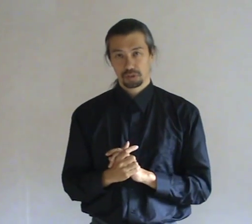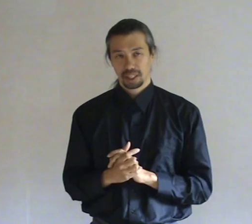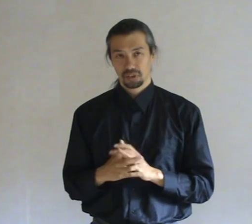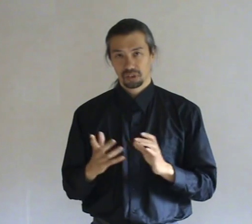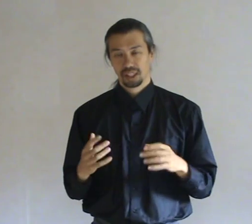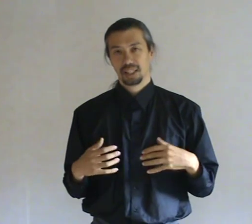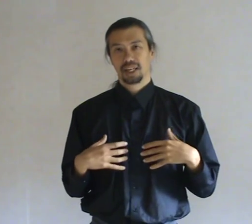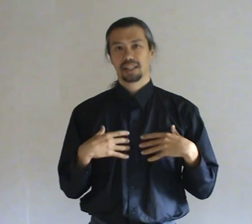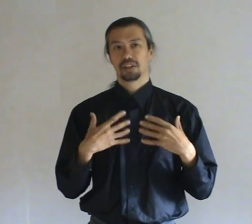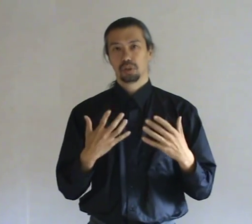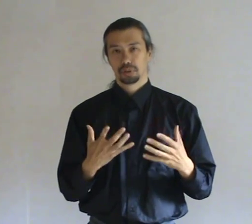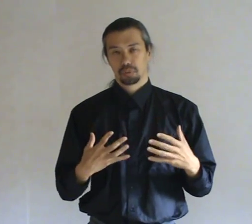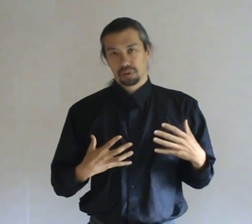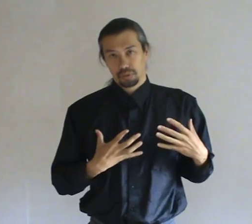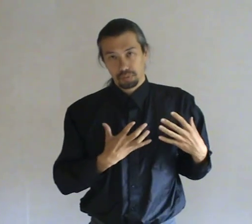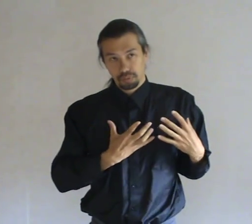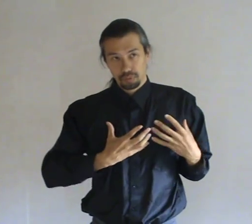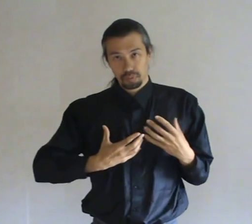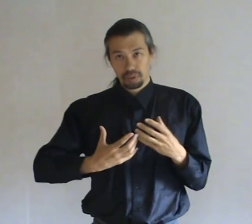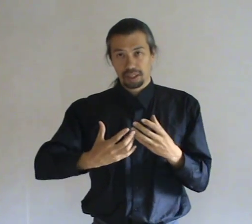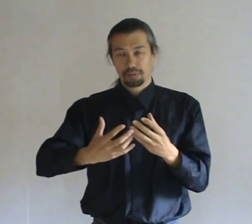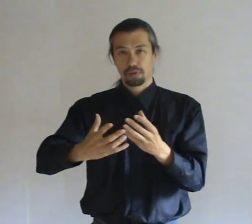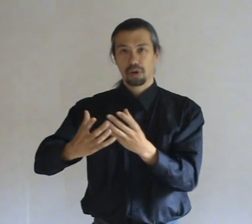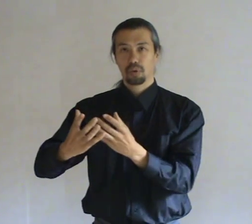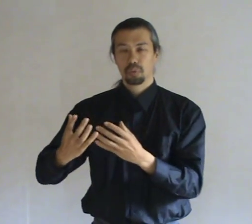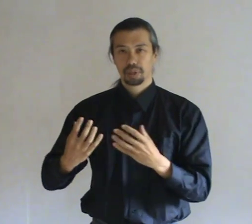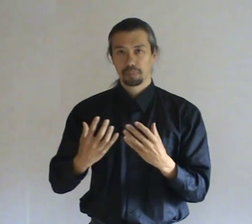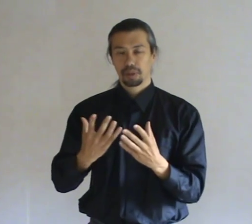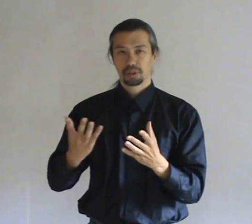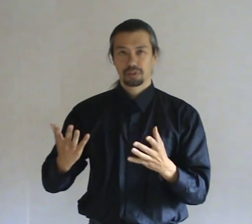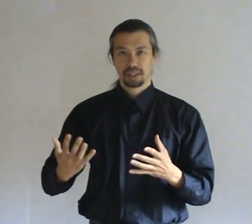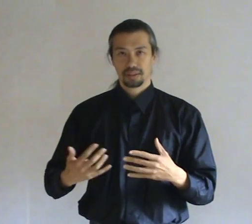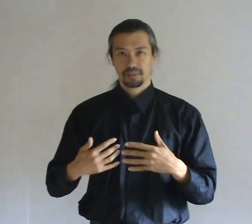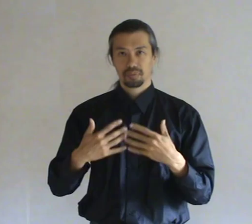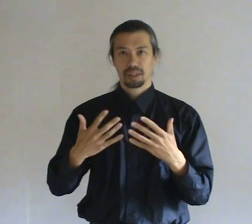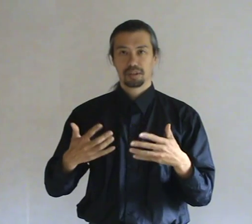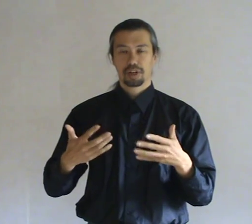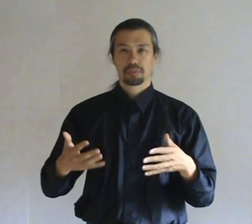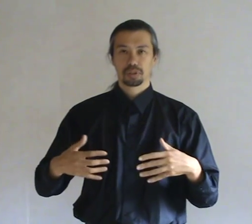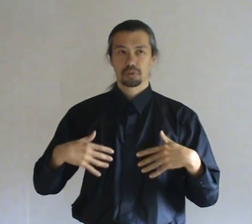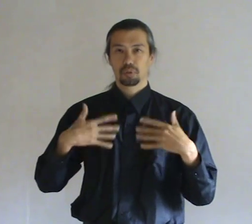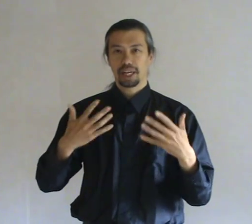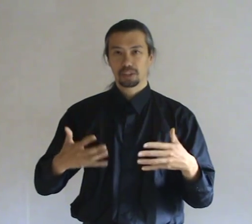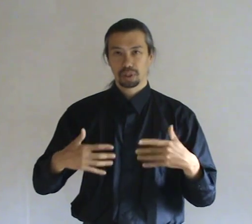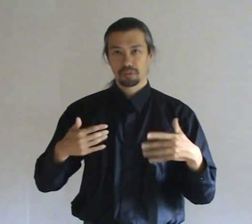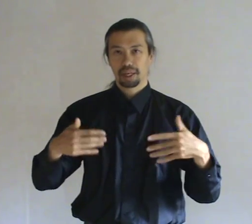space and then the human will flow, become part of the environment, will react with by